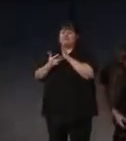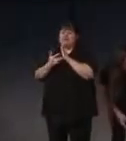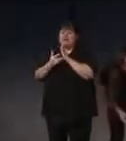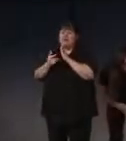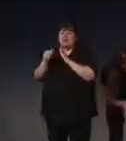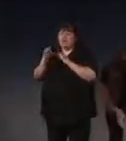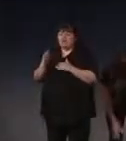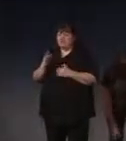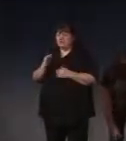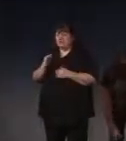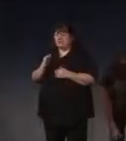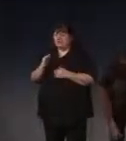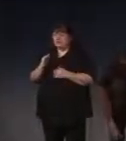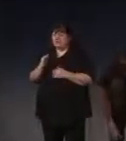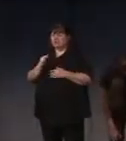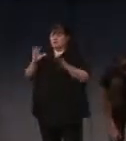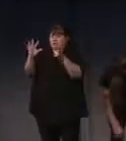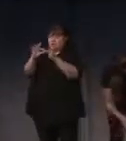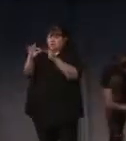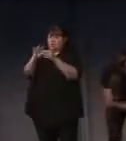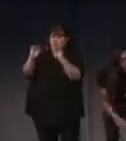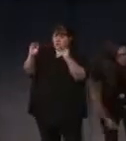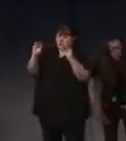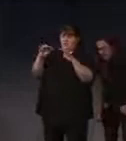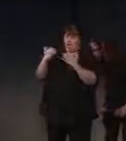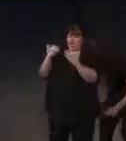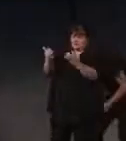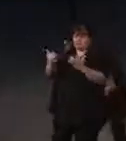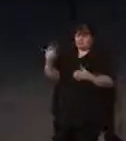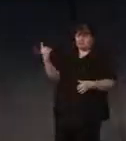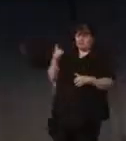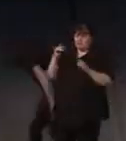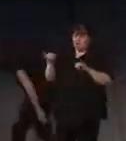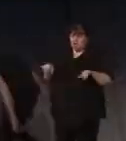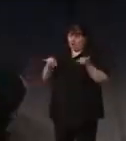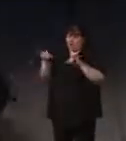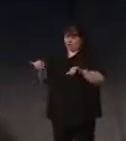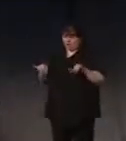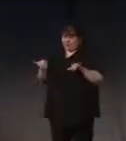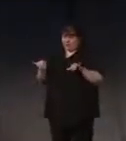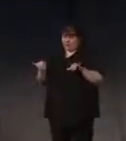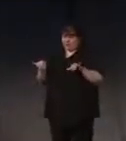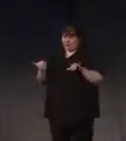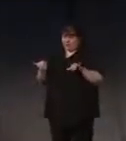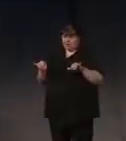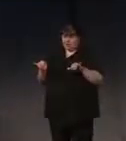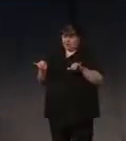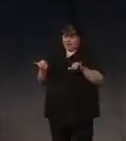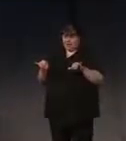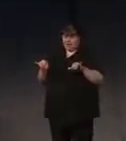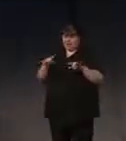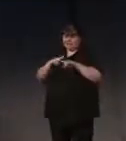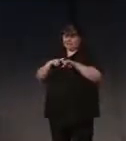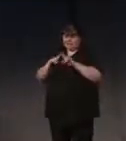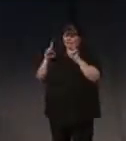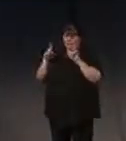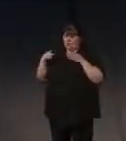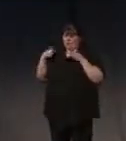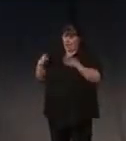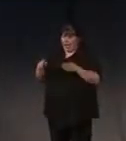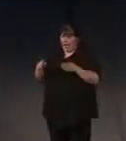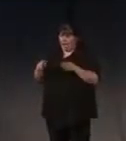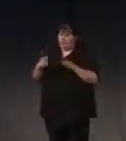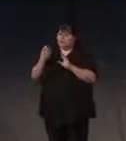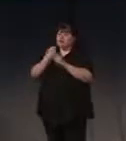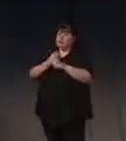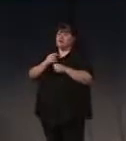taking, presenting to an audience something that's common in an estranged or displaced way in order to